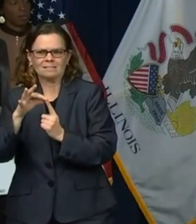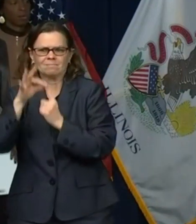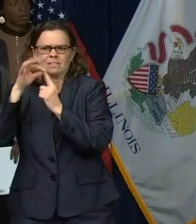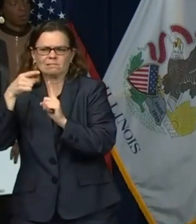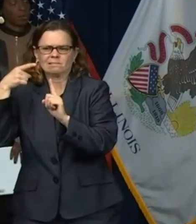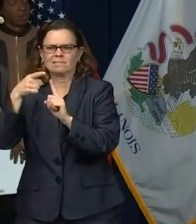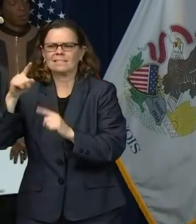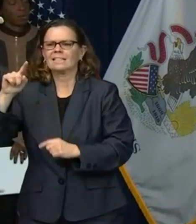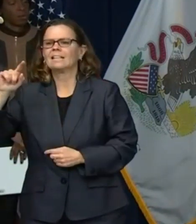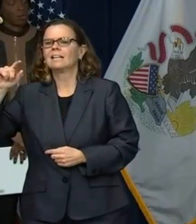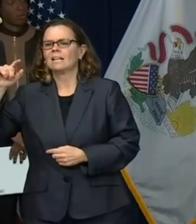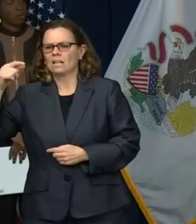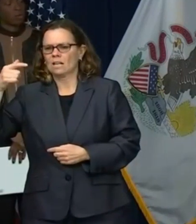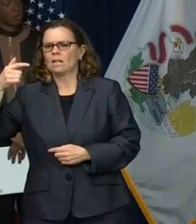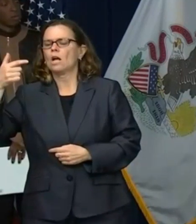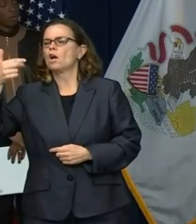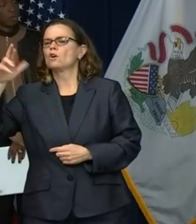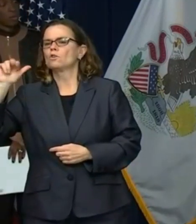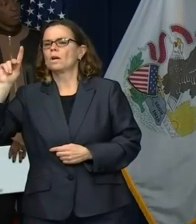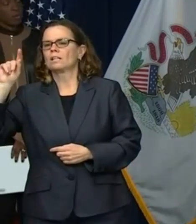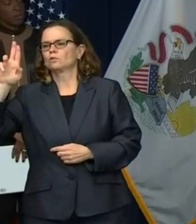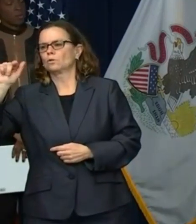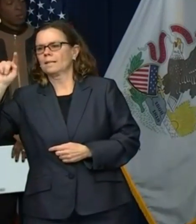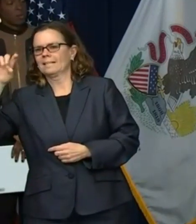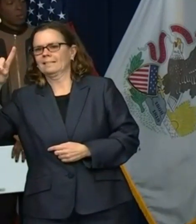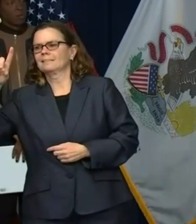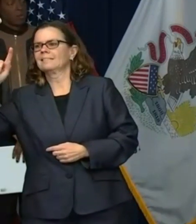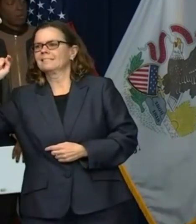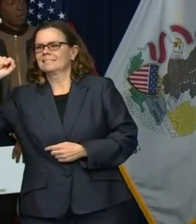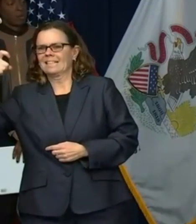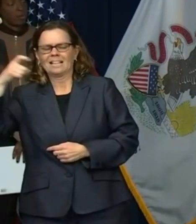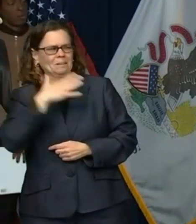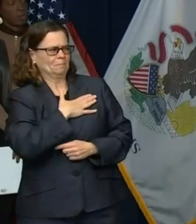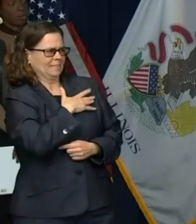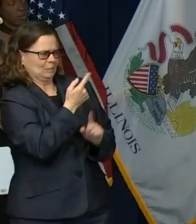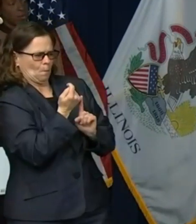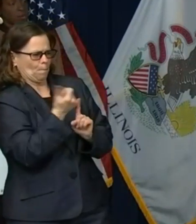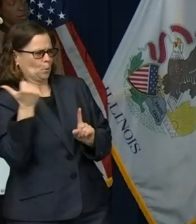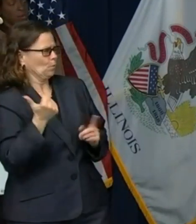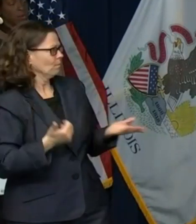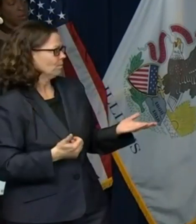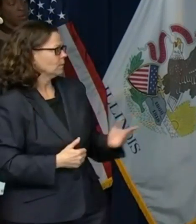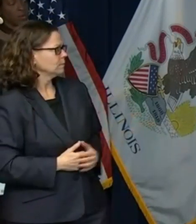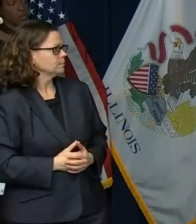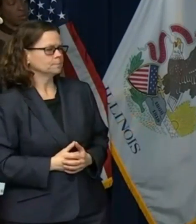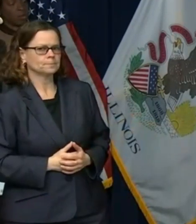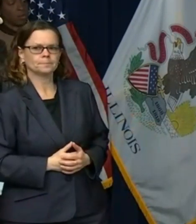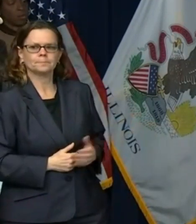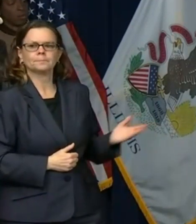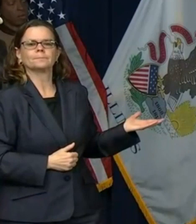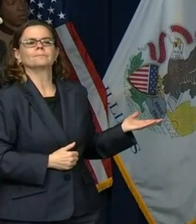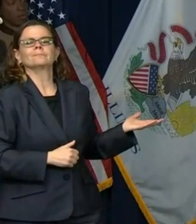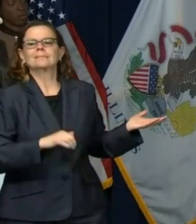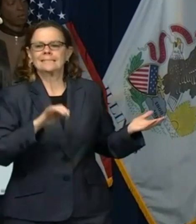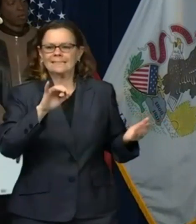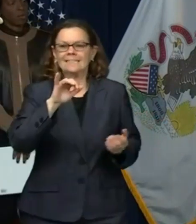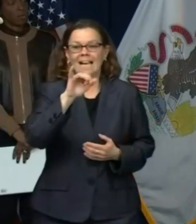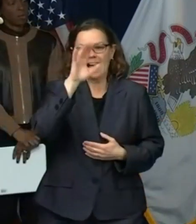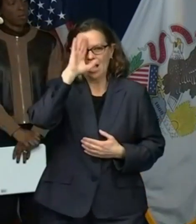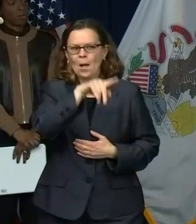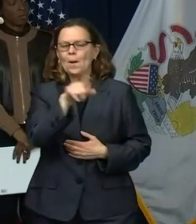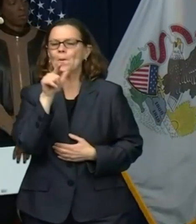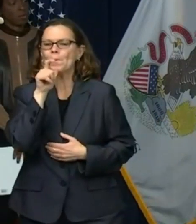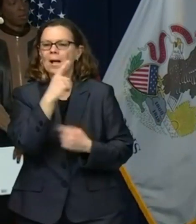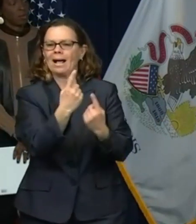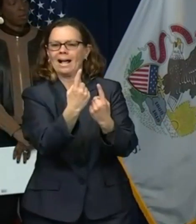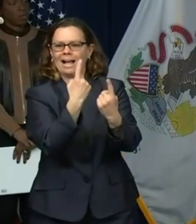that? Well, actually, for those who apparently they don't fully understand how income taxes work, but you only pay income